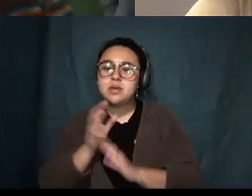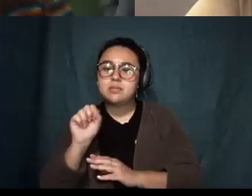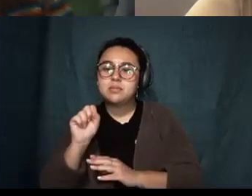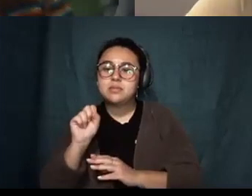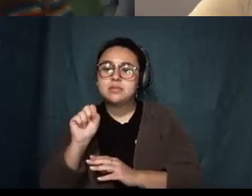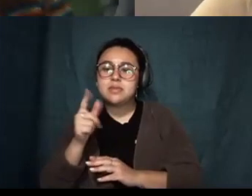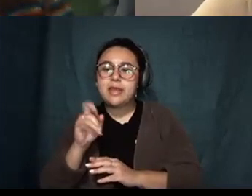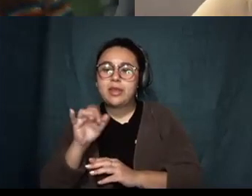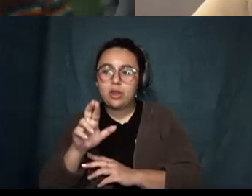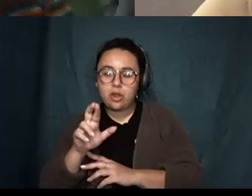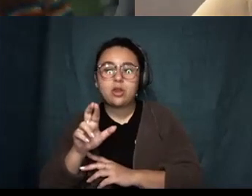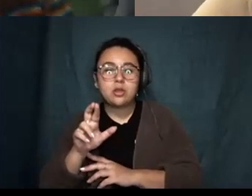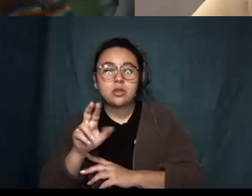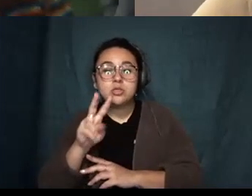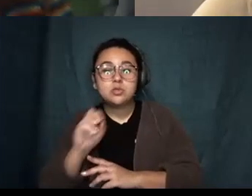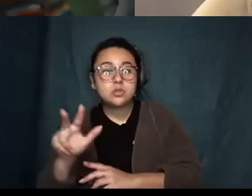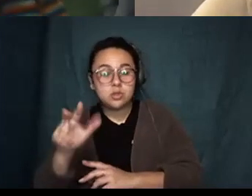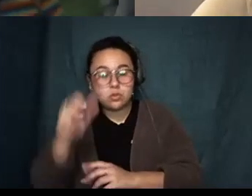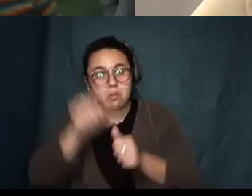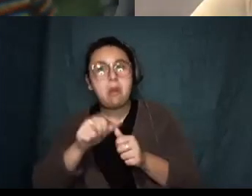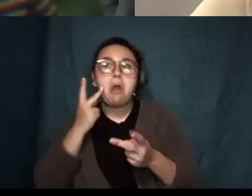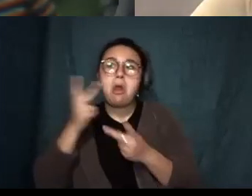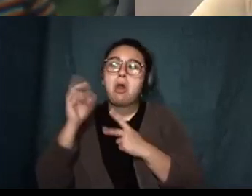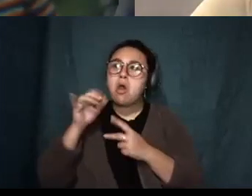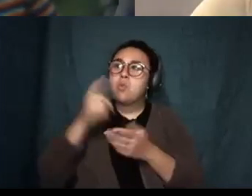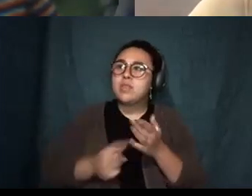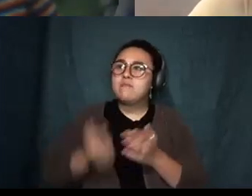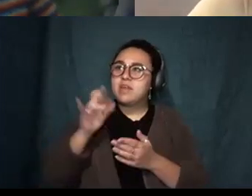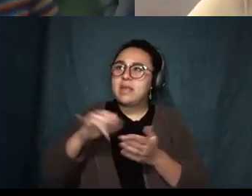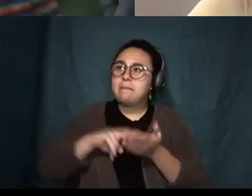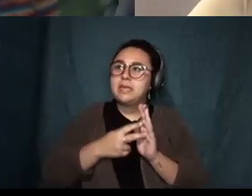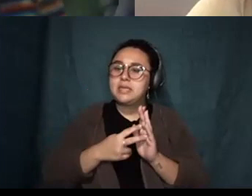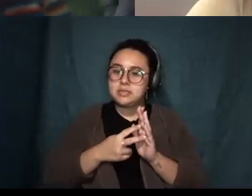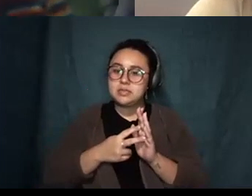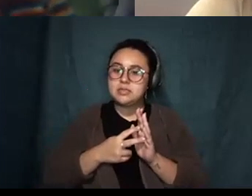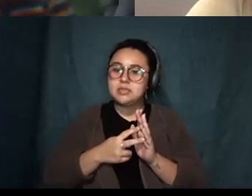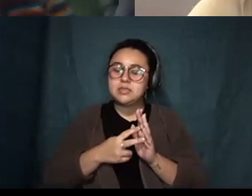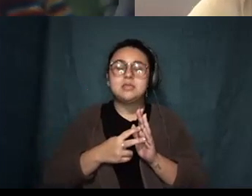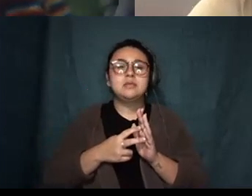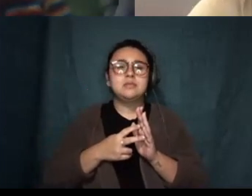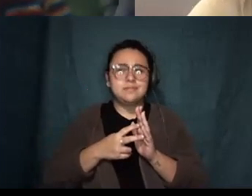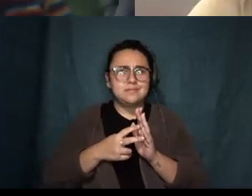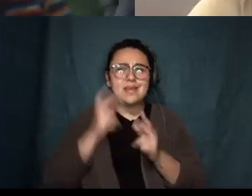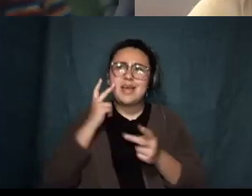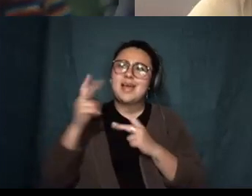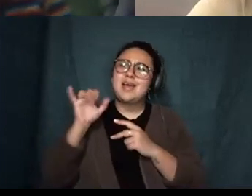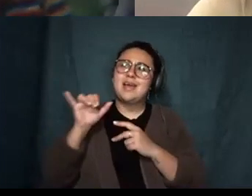2003 and to really try to figure out what the fuck that means I just want to lift up a poem by um Kim Aronizio it's called to the woman